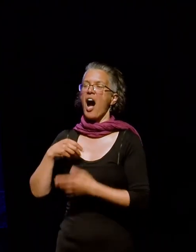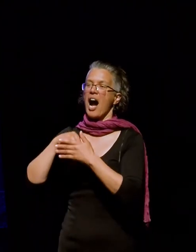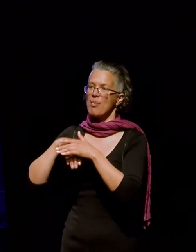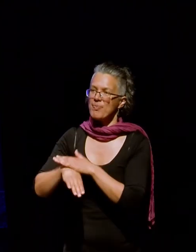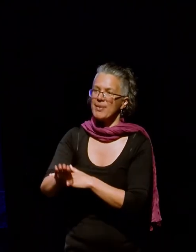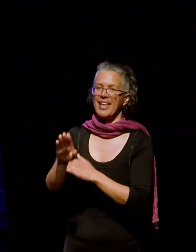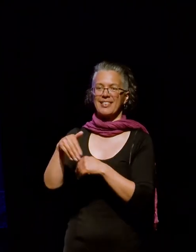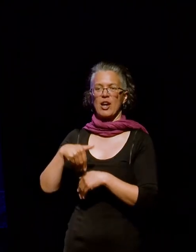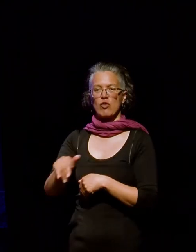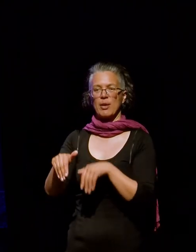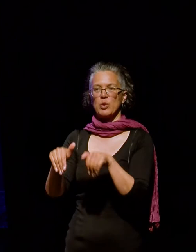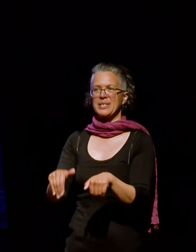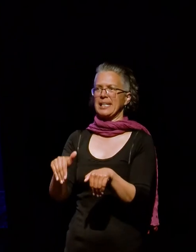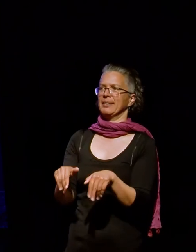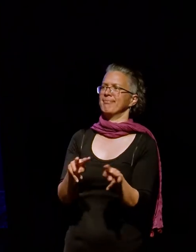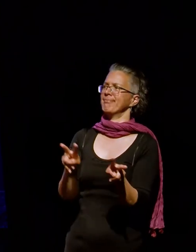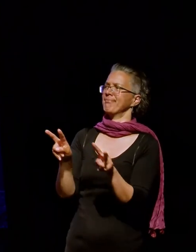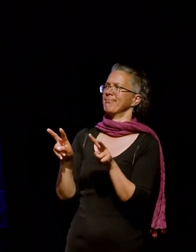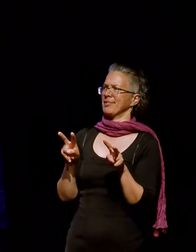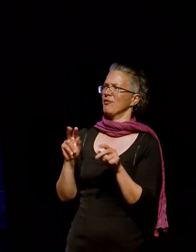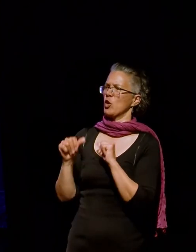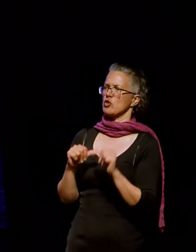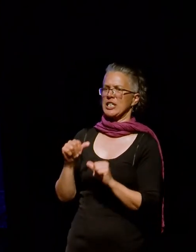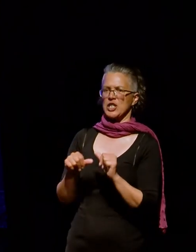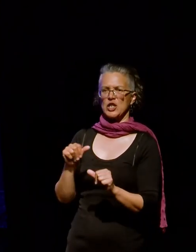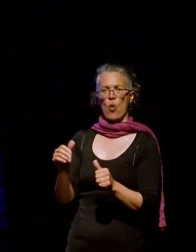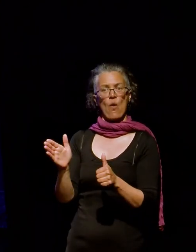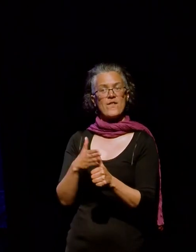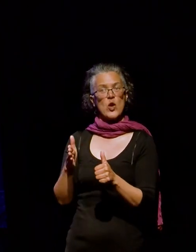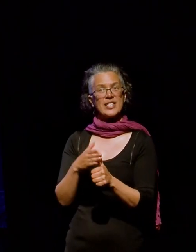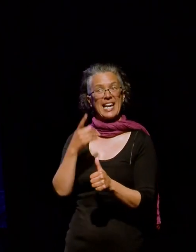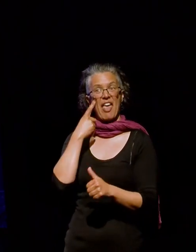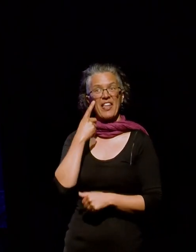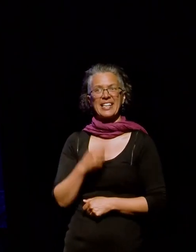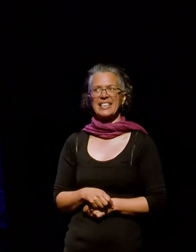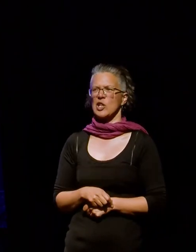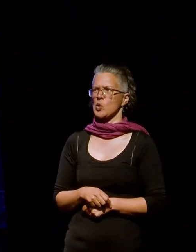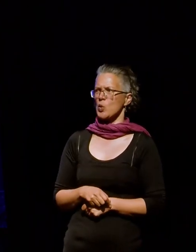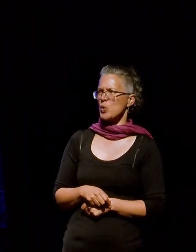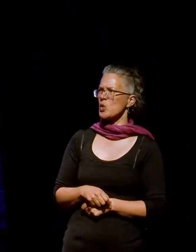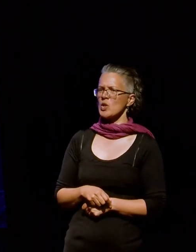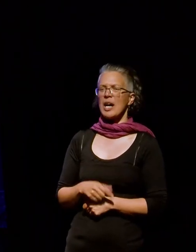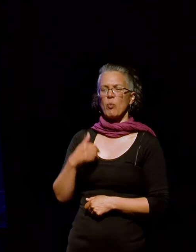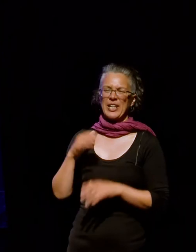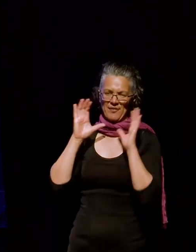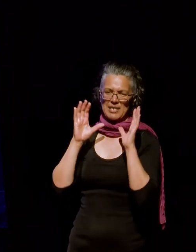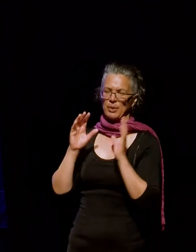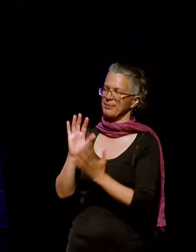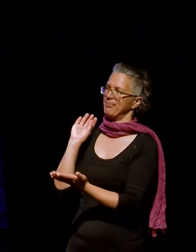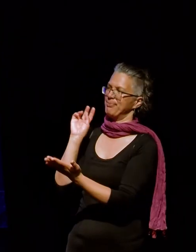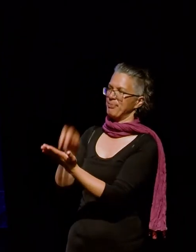door at the Cricket Museum, very traditional museum. And one of the first things I do is decide that we should be on social media. So sign up to Facebook,